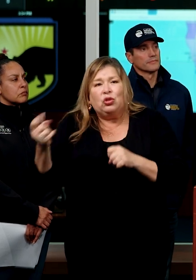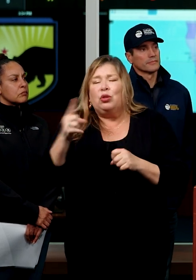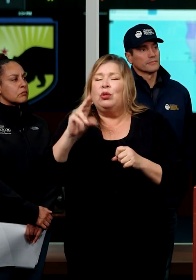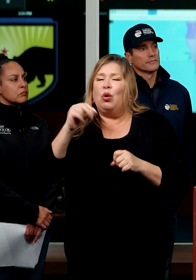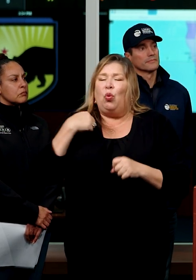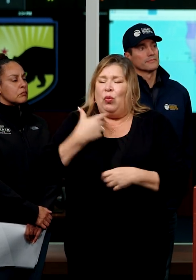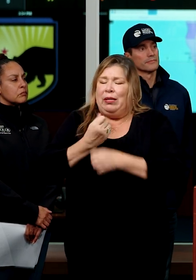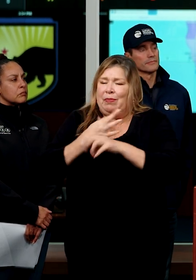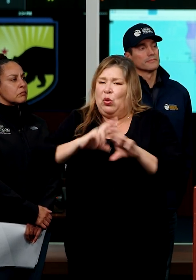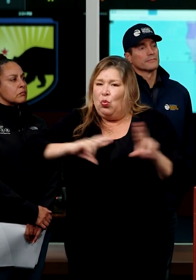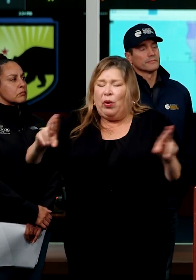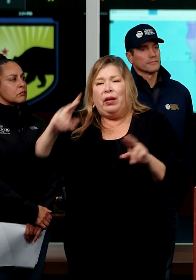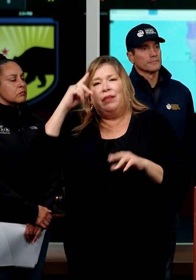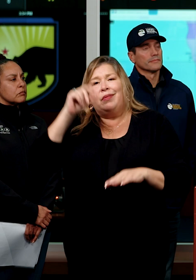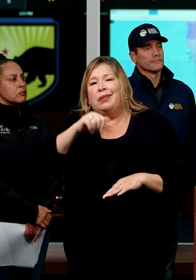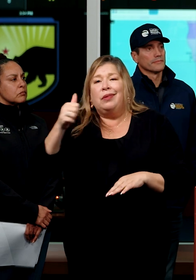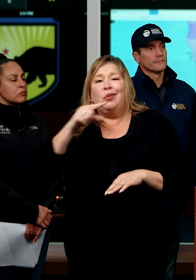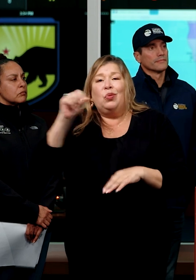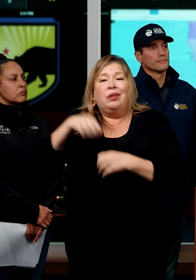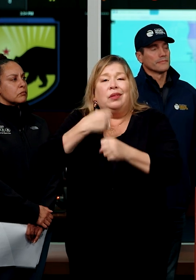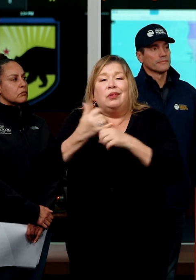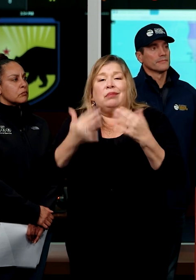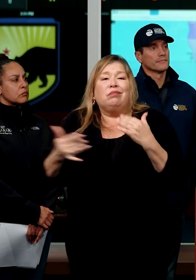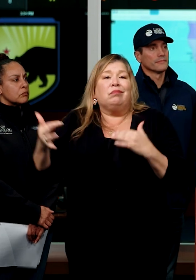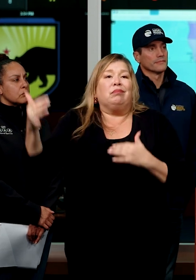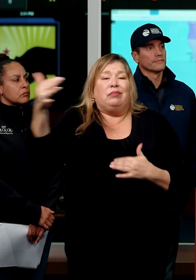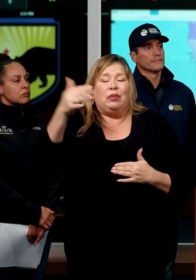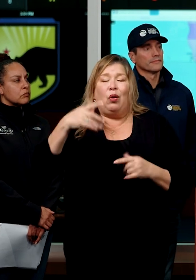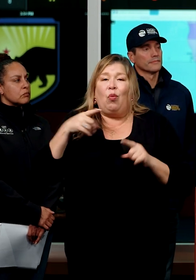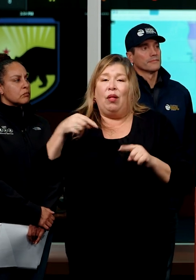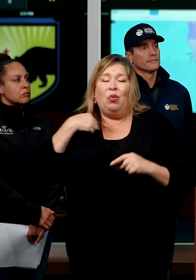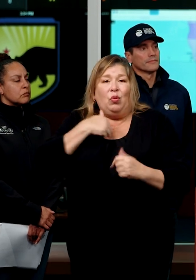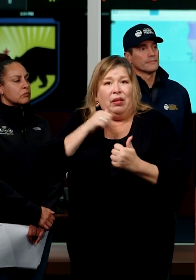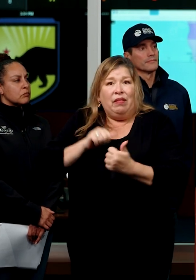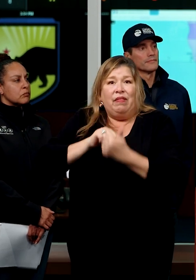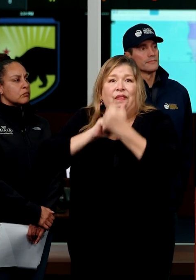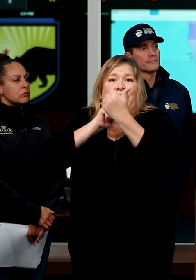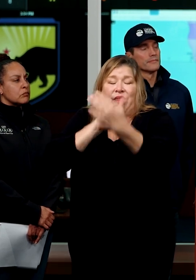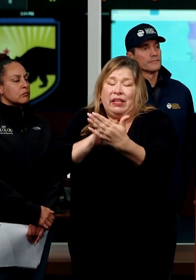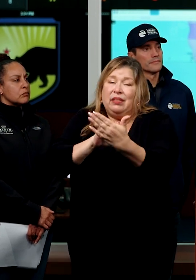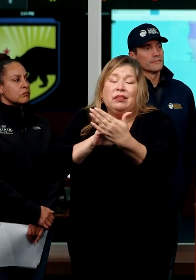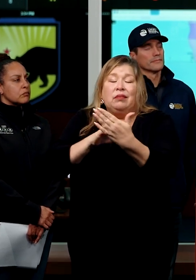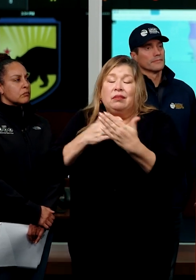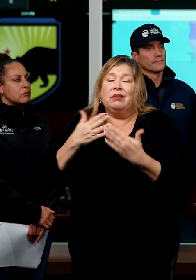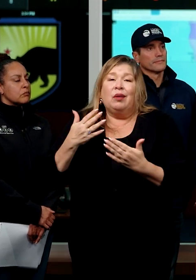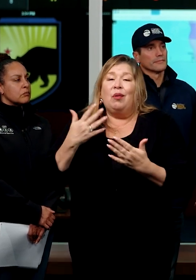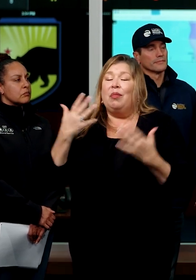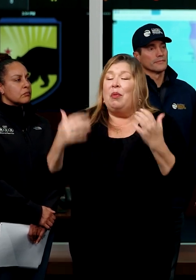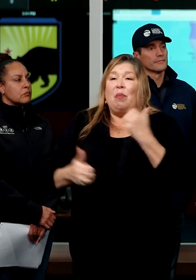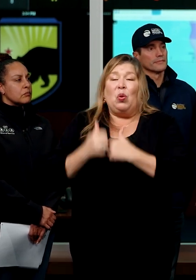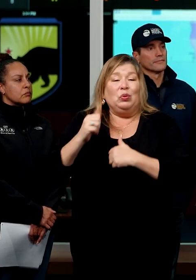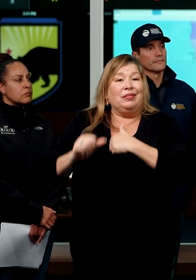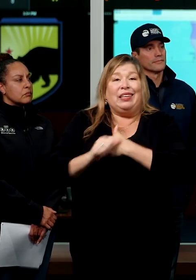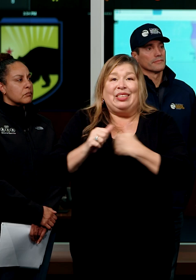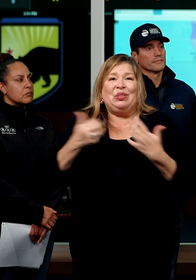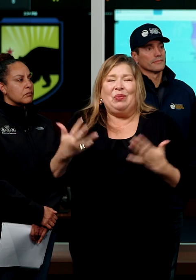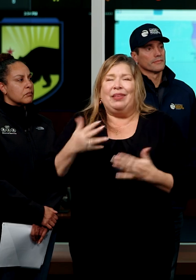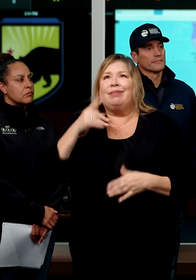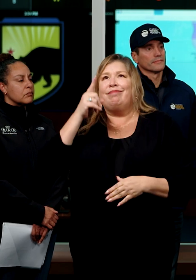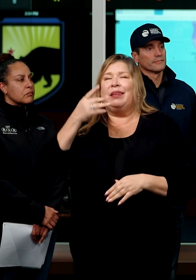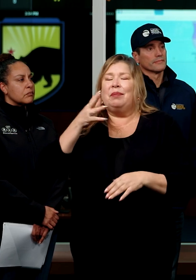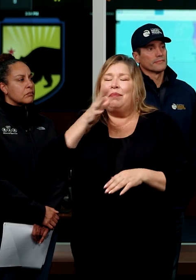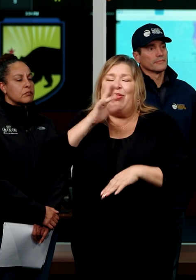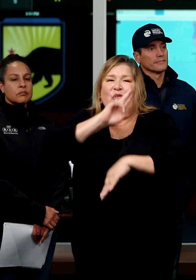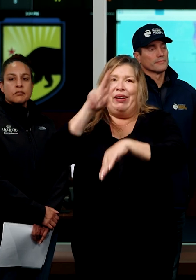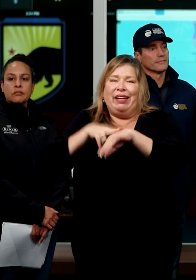but for the next decades to come, uh, as we tackle the most impactful force, uh, our lives and that's mother nature.